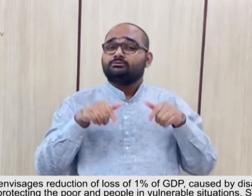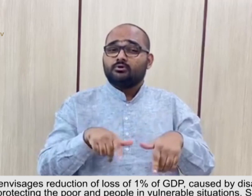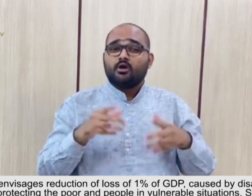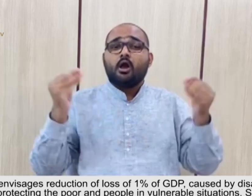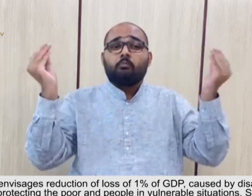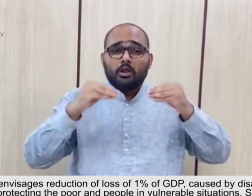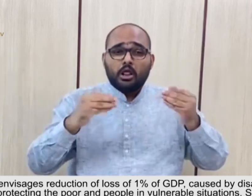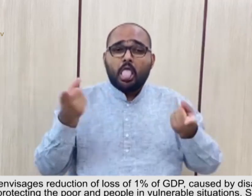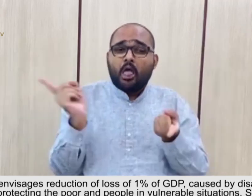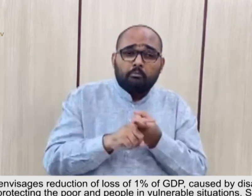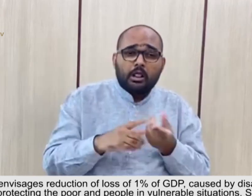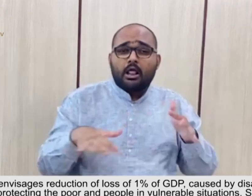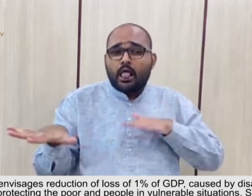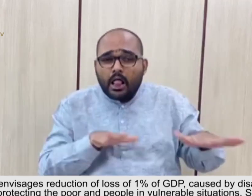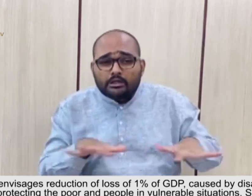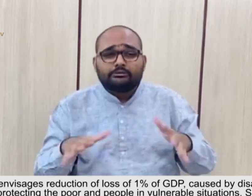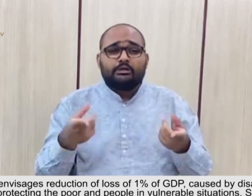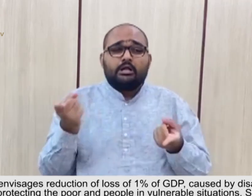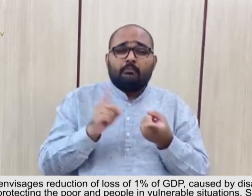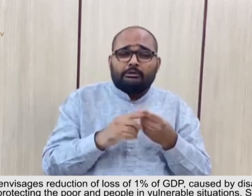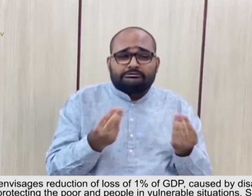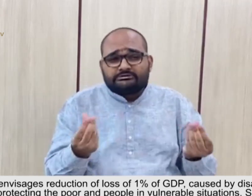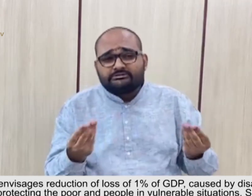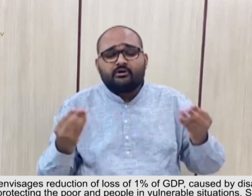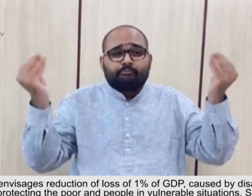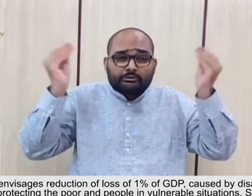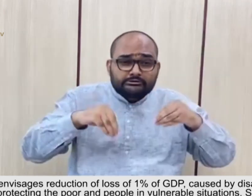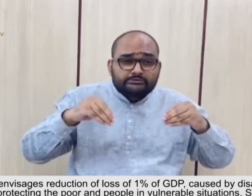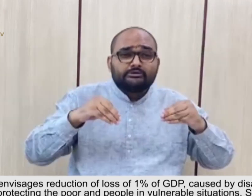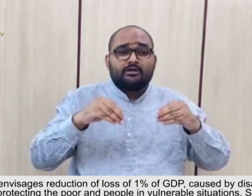of loss of 1%